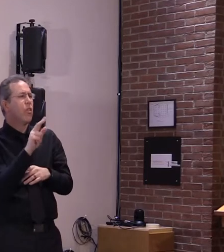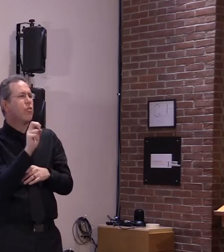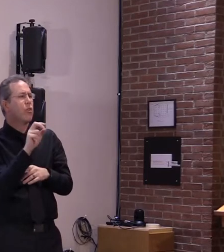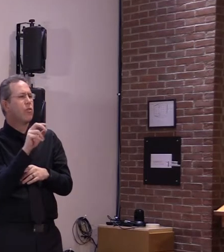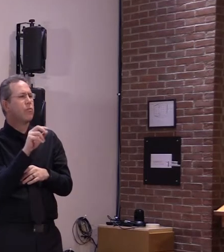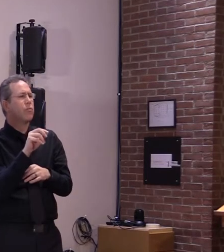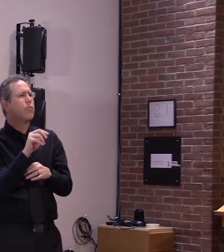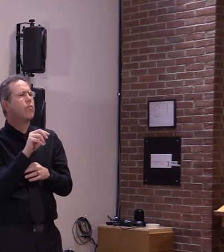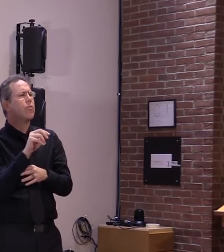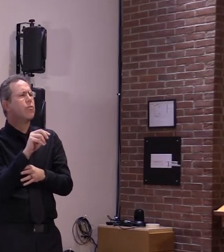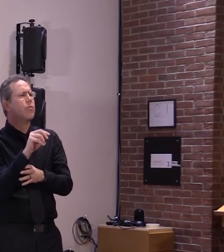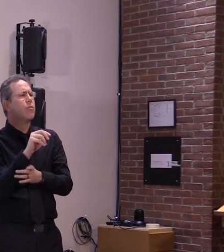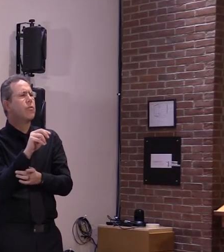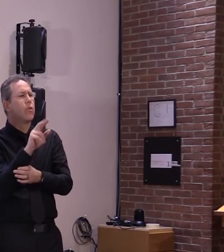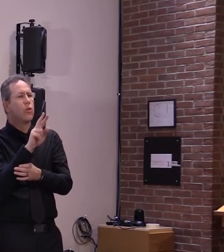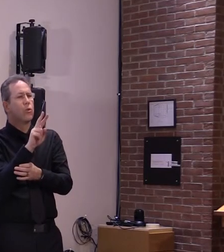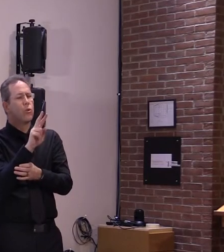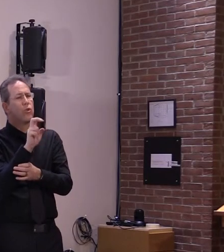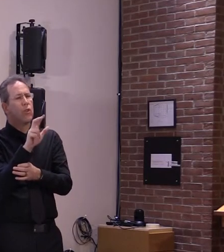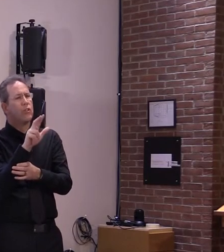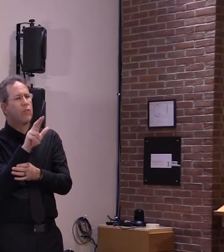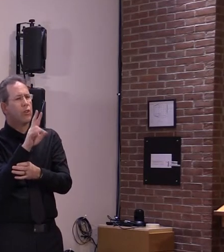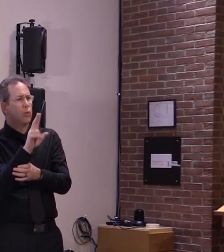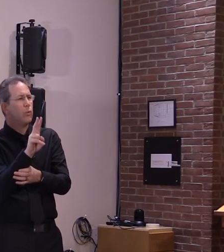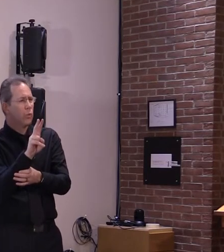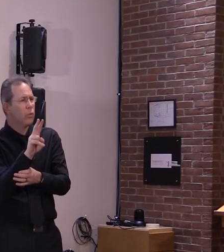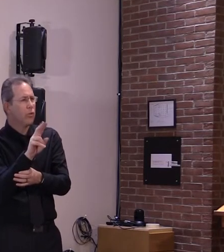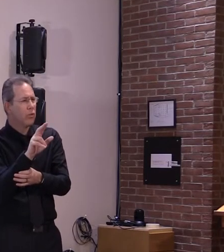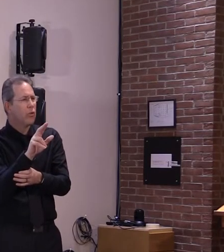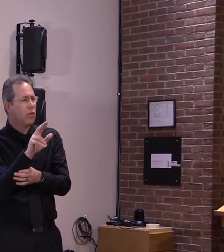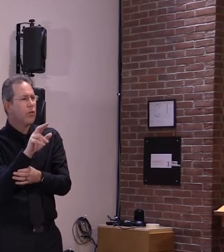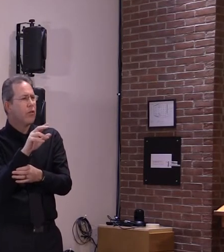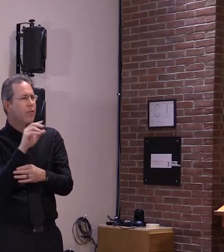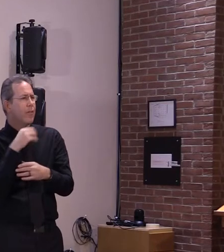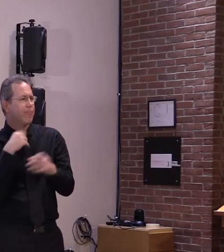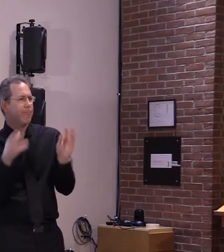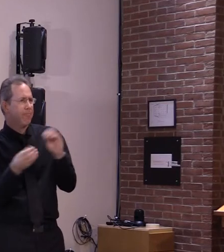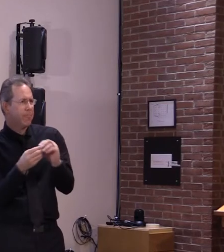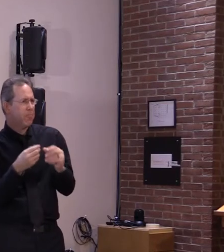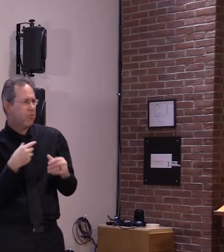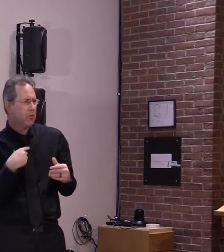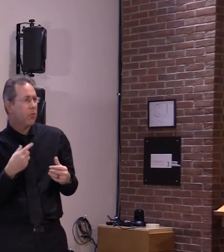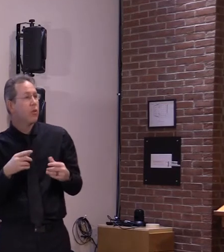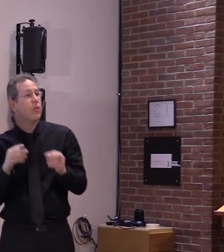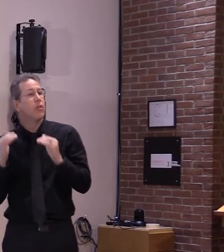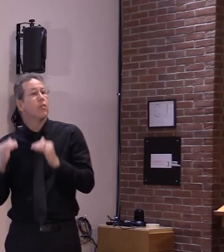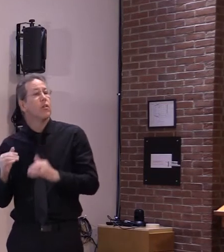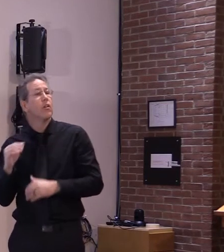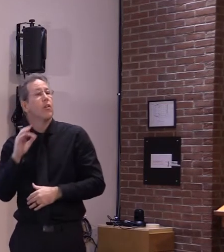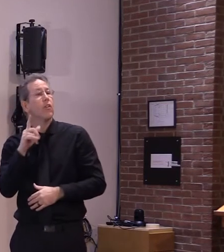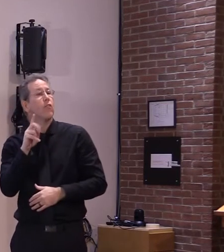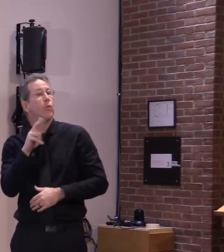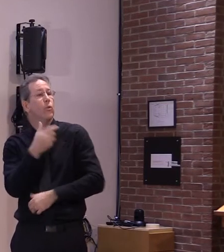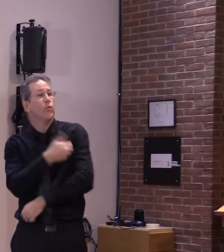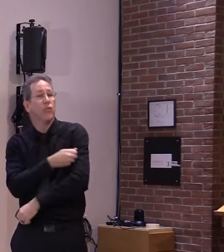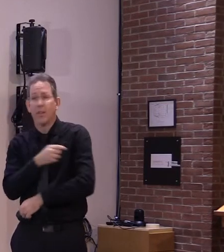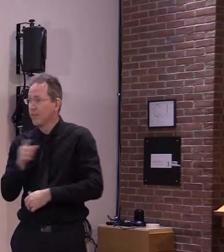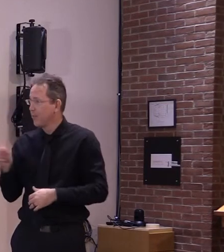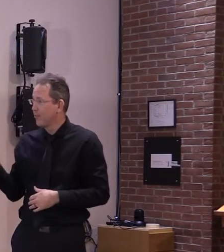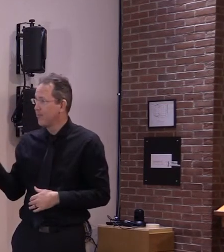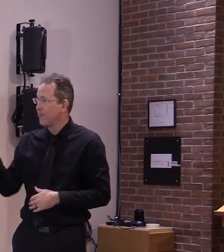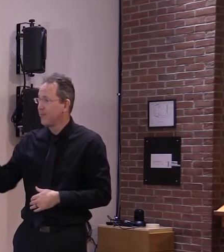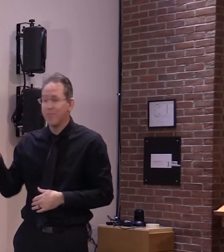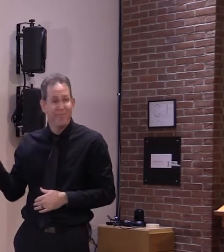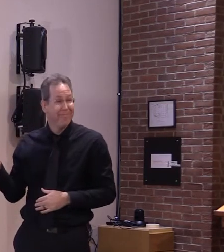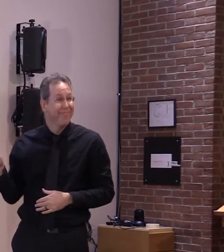finally an update regarding our flu vaccination data we are three quarters of the way